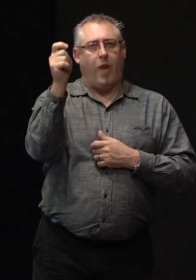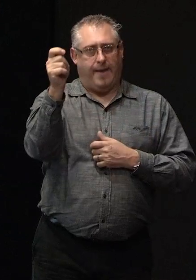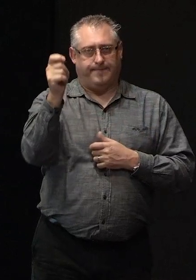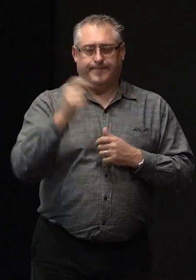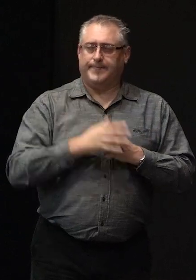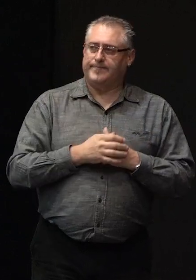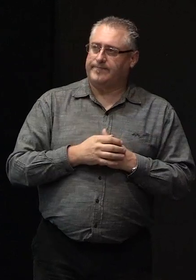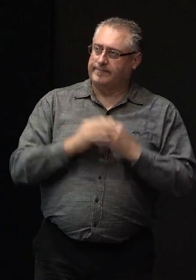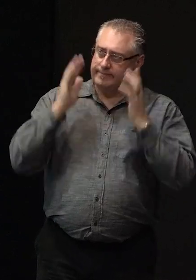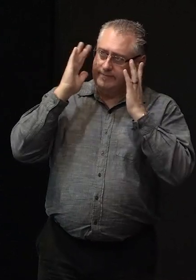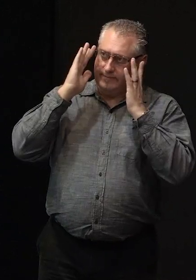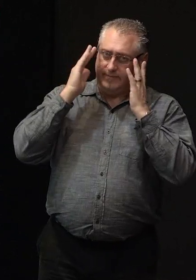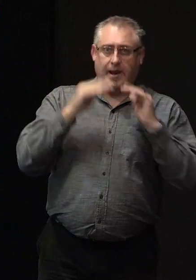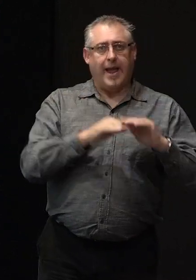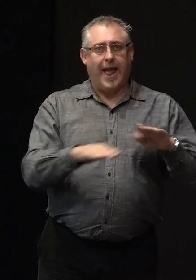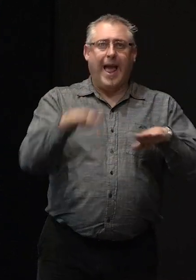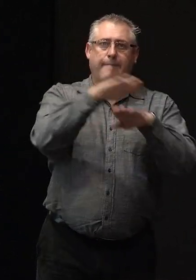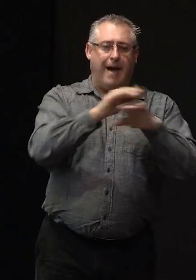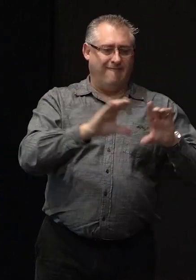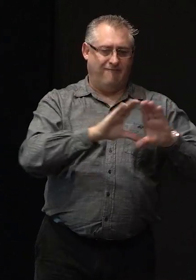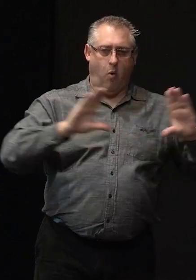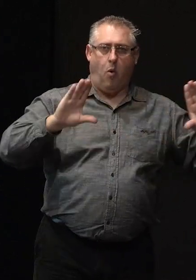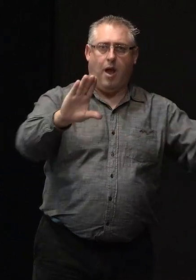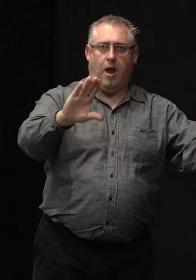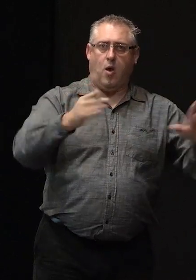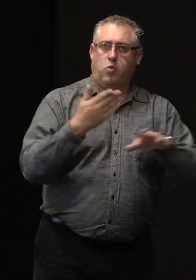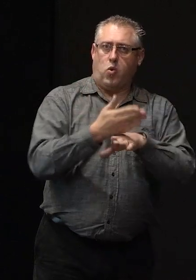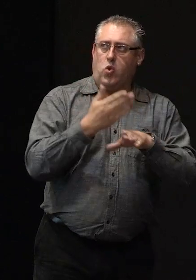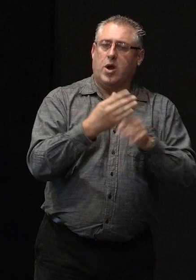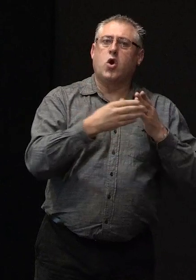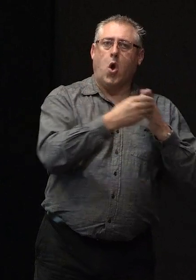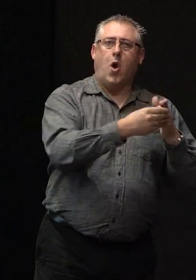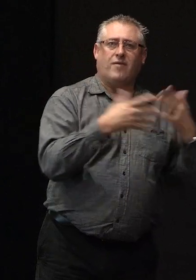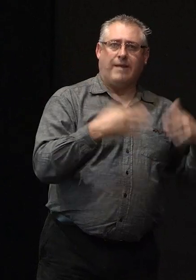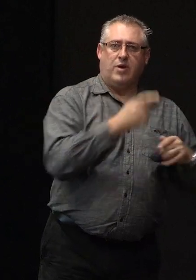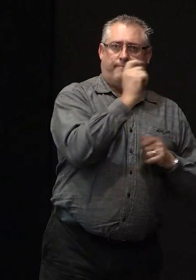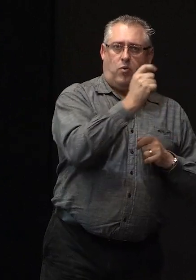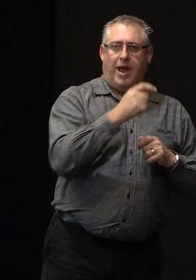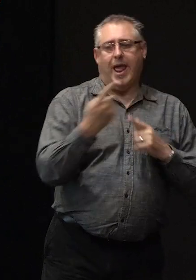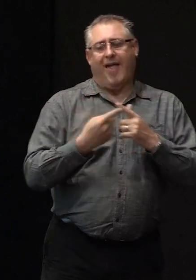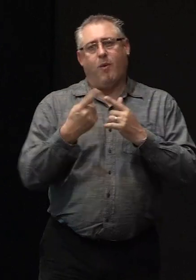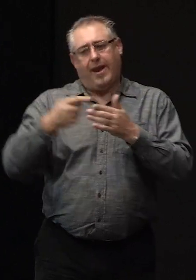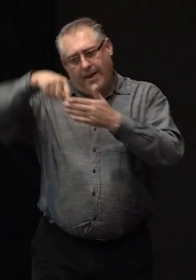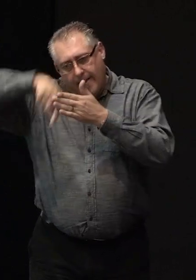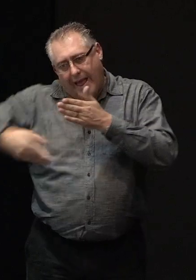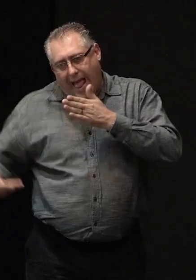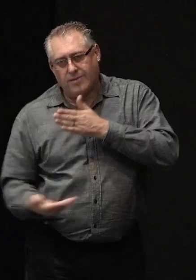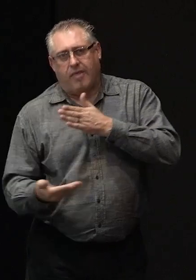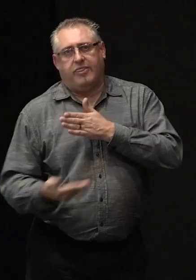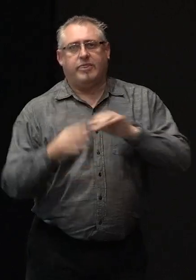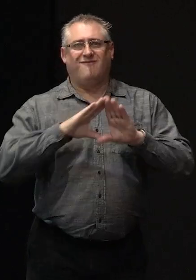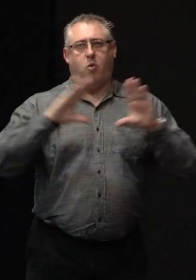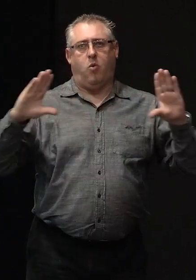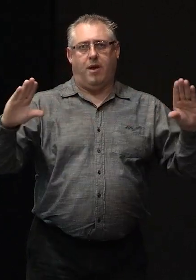so above floor work a guide for Canterbury builders and another one below floor work a game for